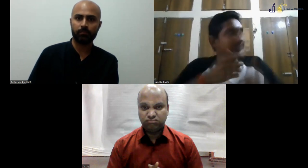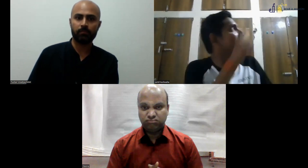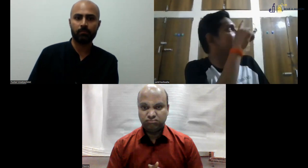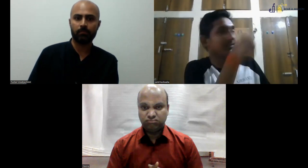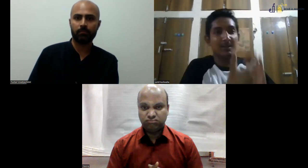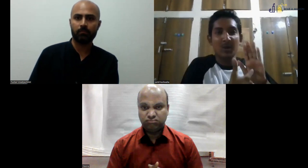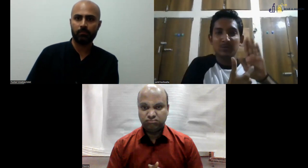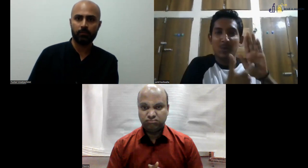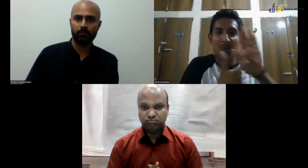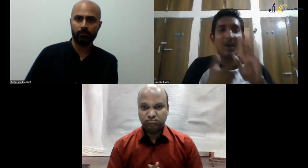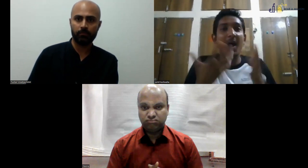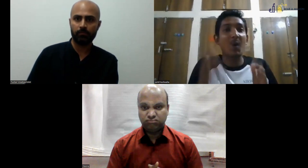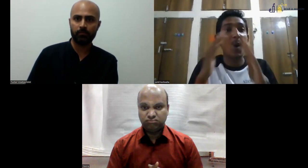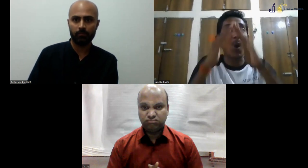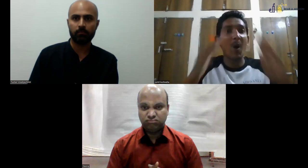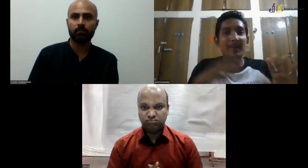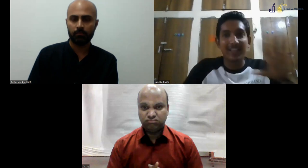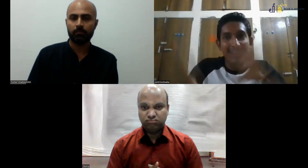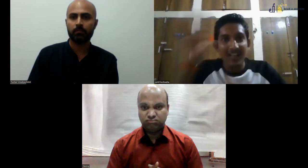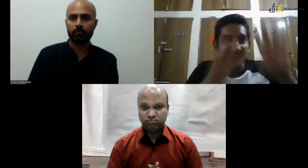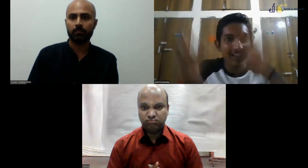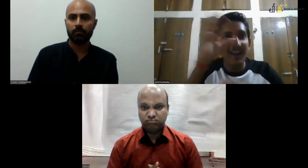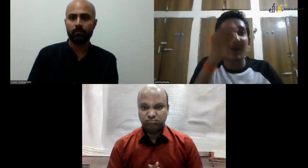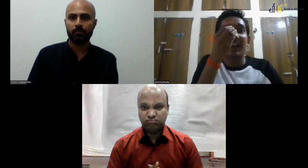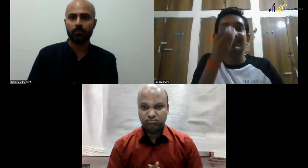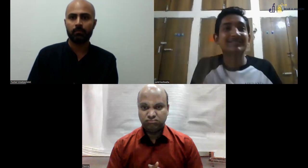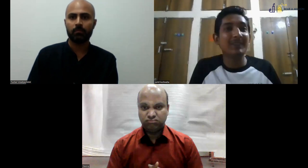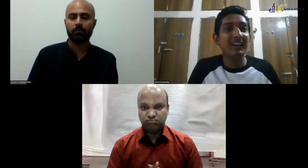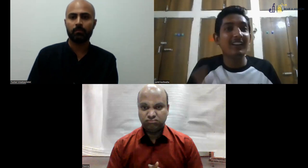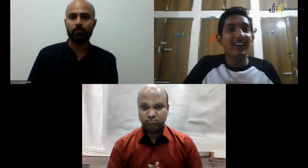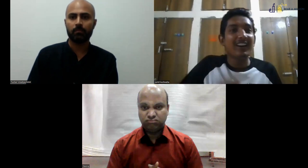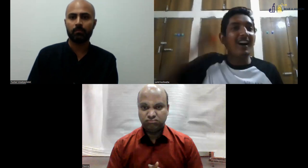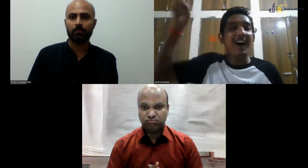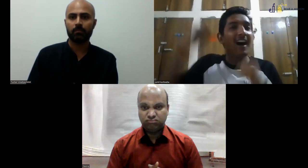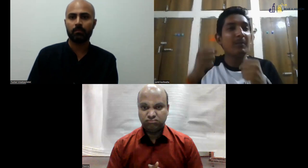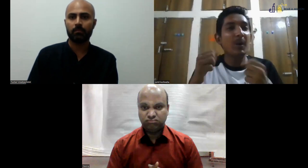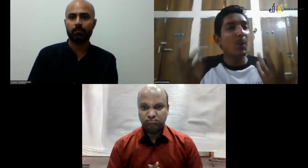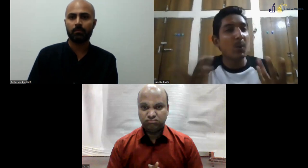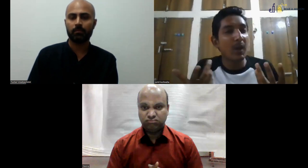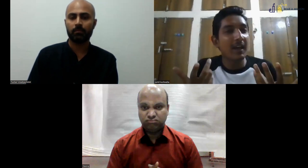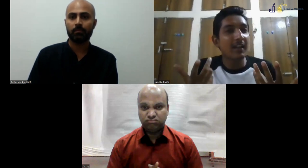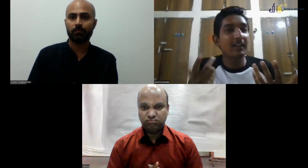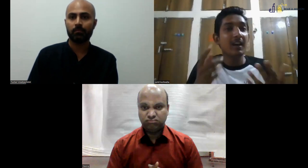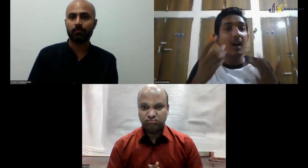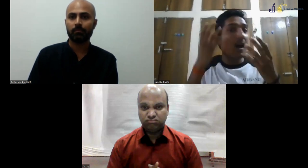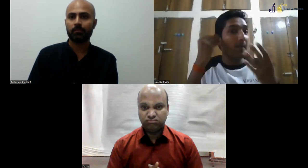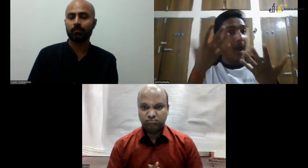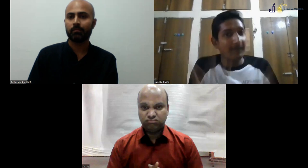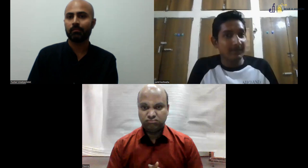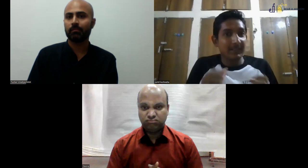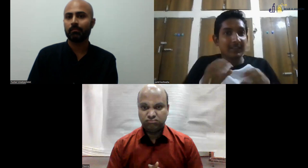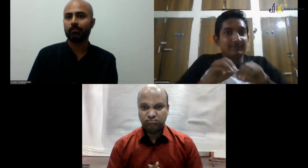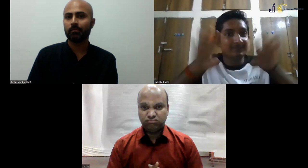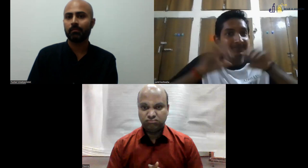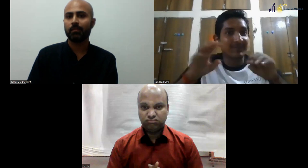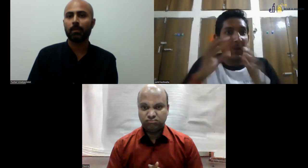People who would like to apply ISL. Sorry. Yeah. You can go on. Yeah. ISL. People